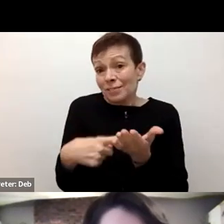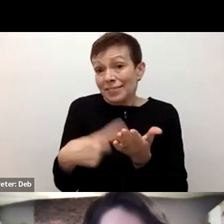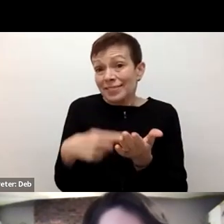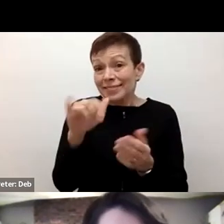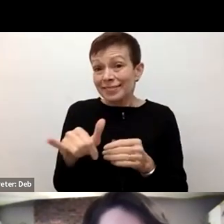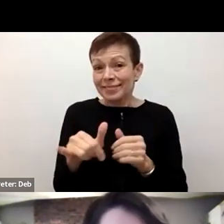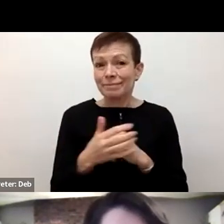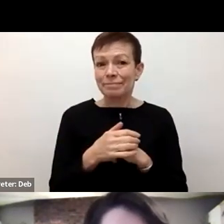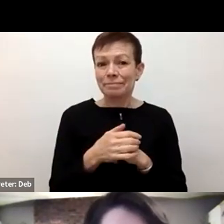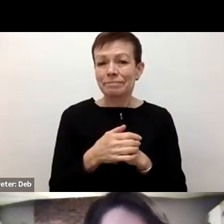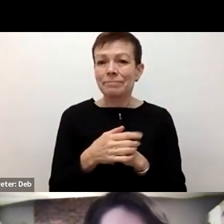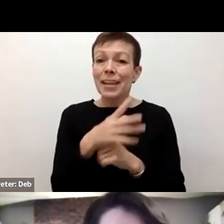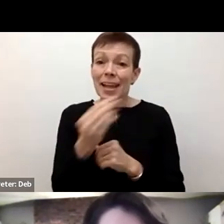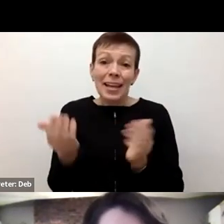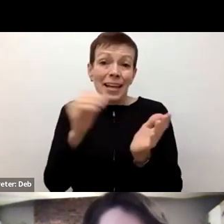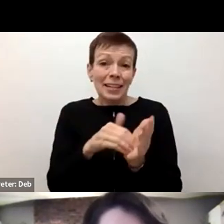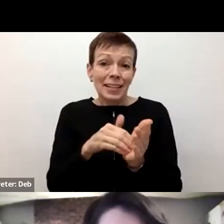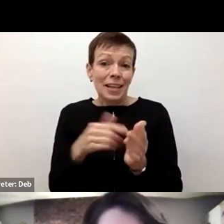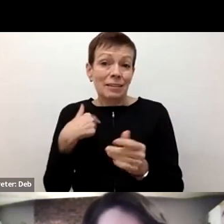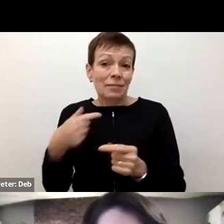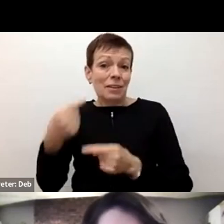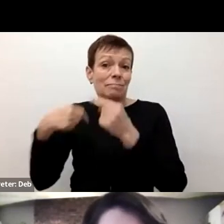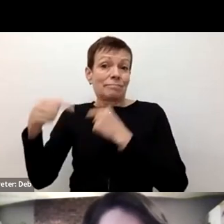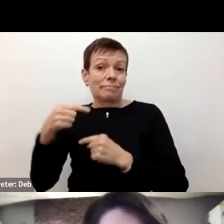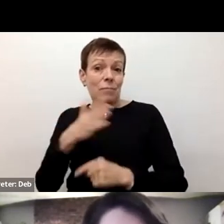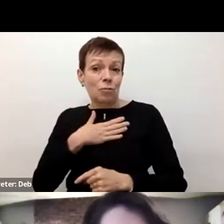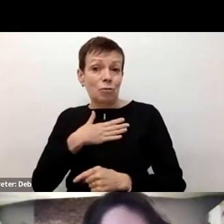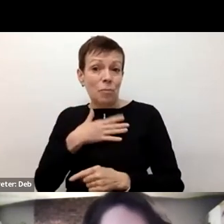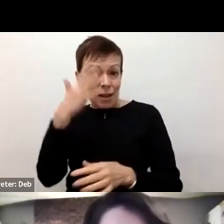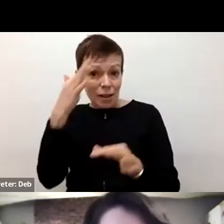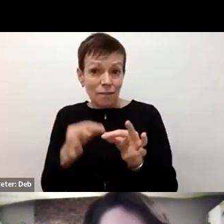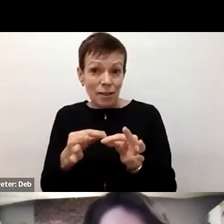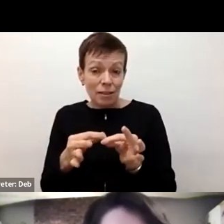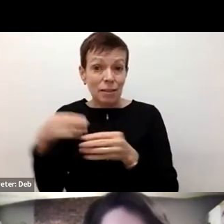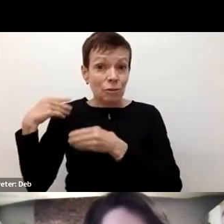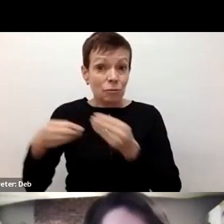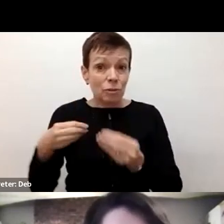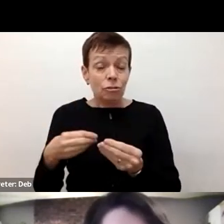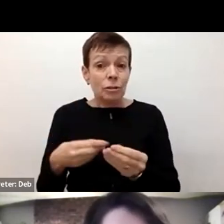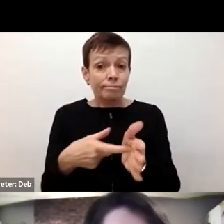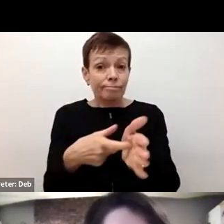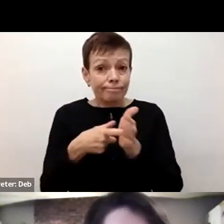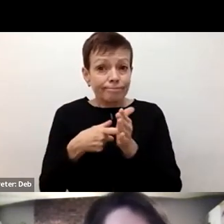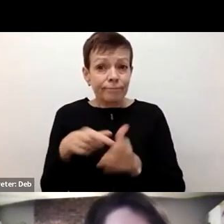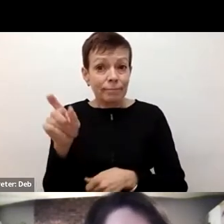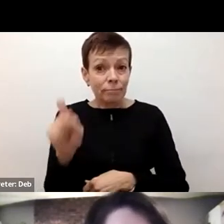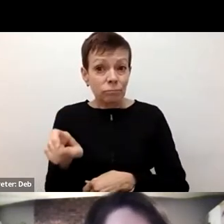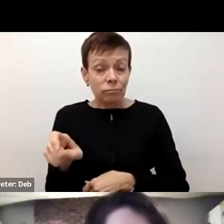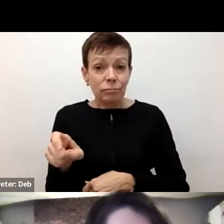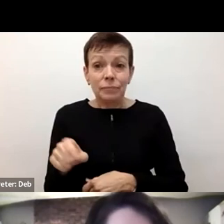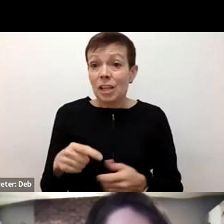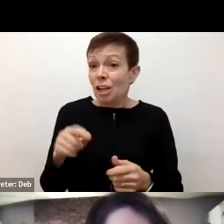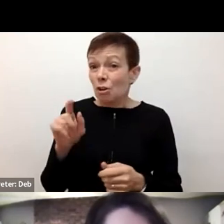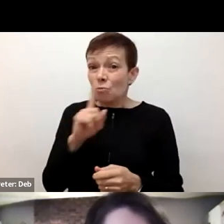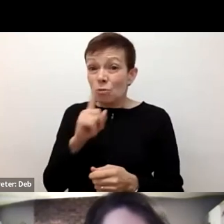the imperative back to the faith traditions is, is people have to come forward and say, yes, you only need five people, you need the sponsorship